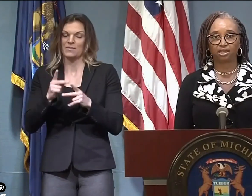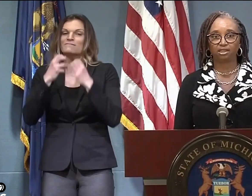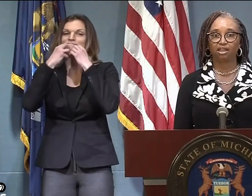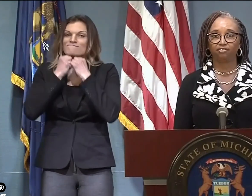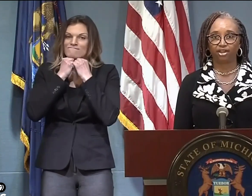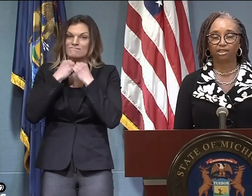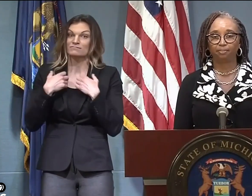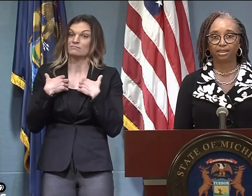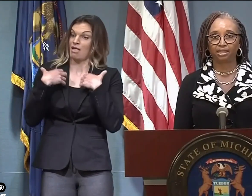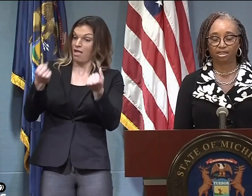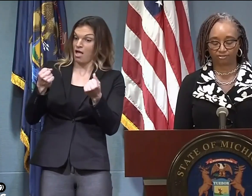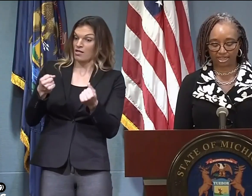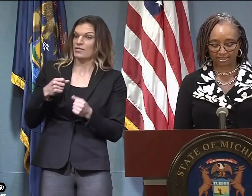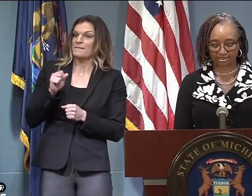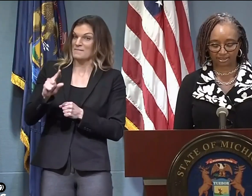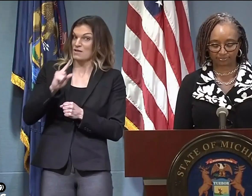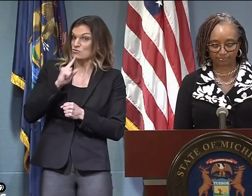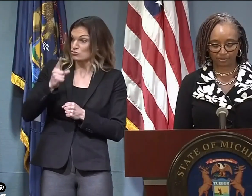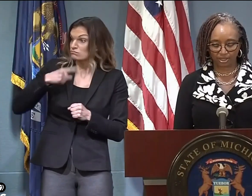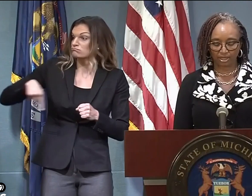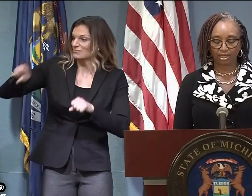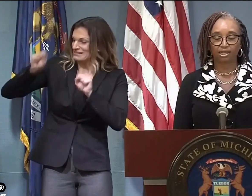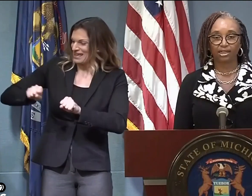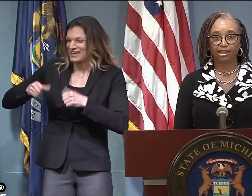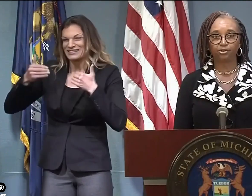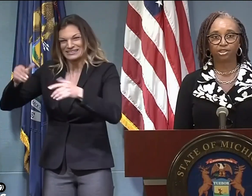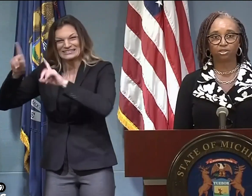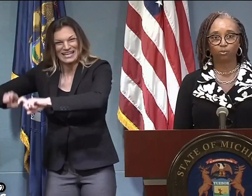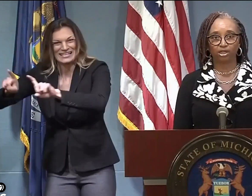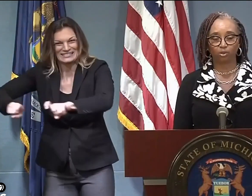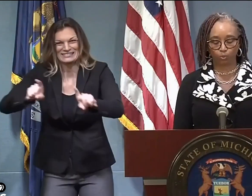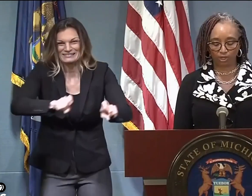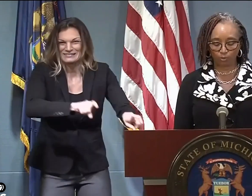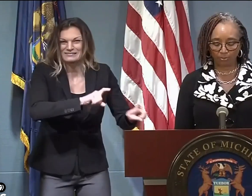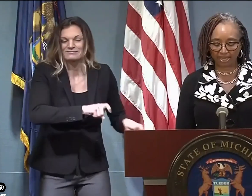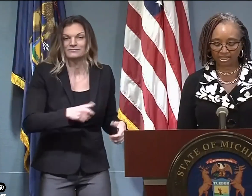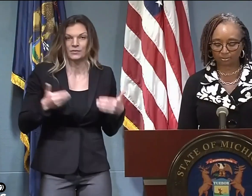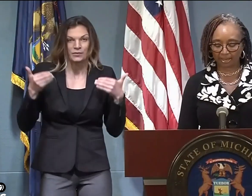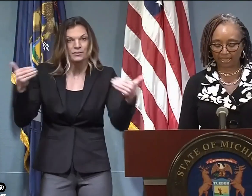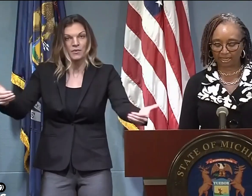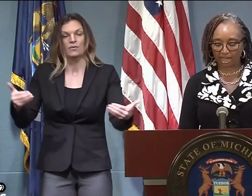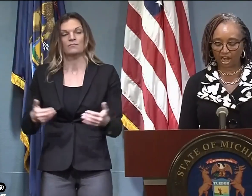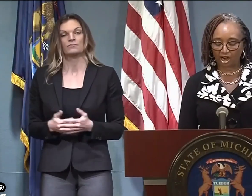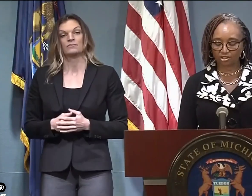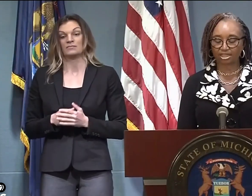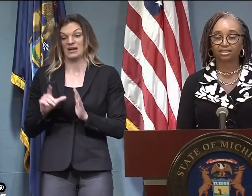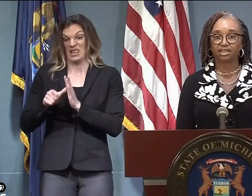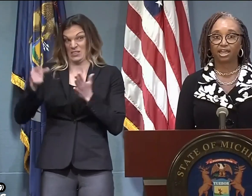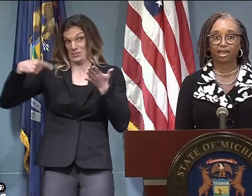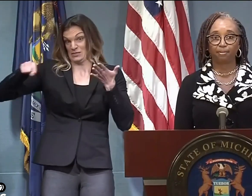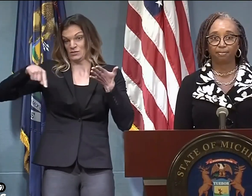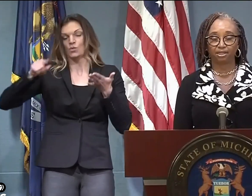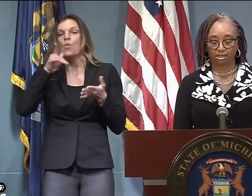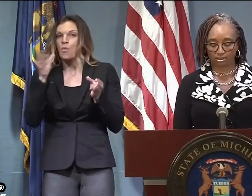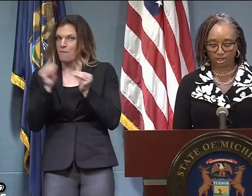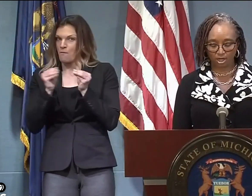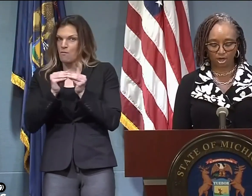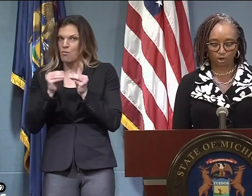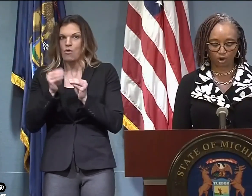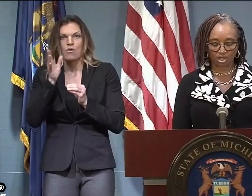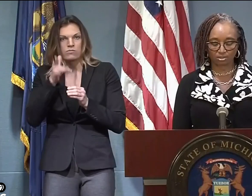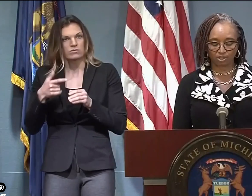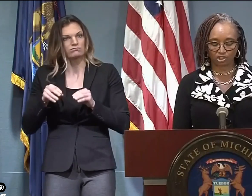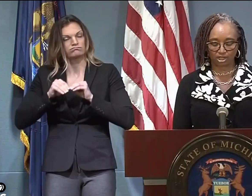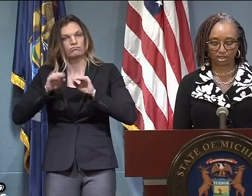one common goal, increasing the availability of testing. Later this week, we will be expanding